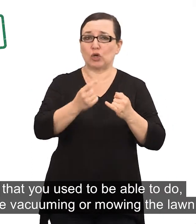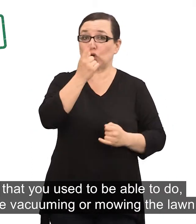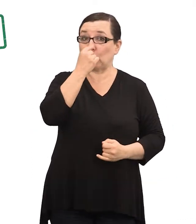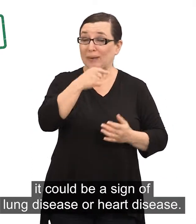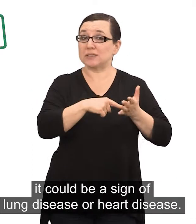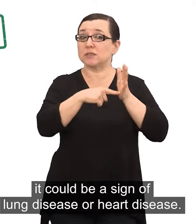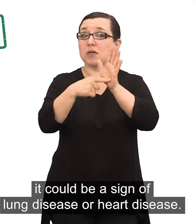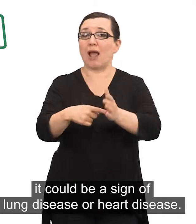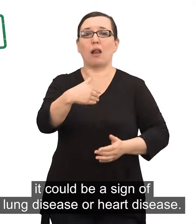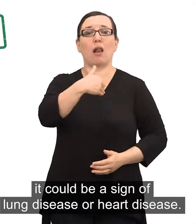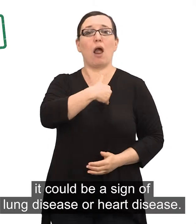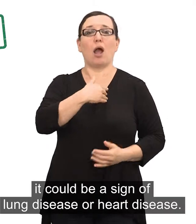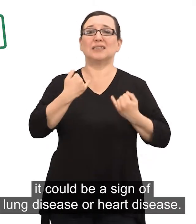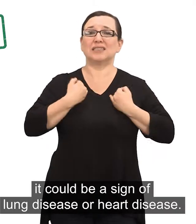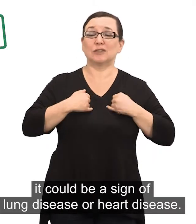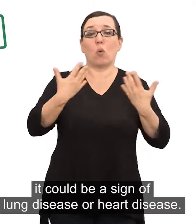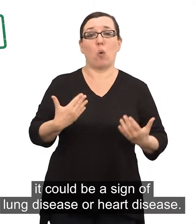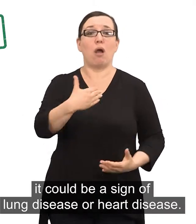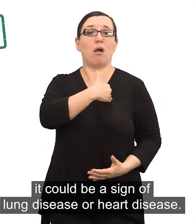it could be a sign of lung disease or heart disease.